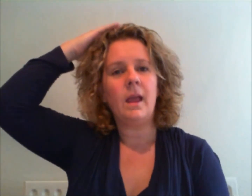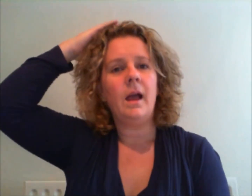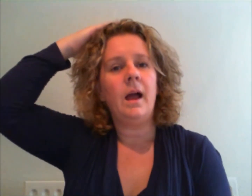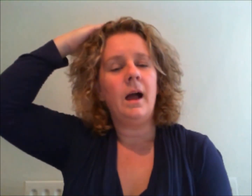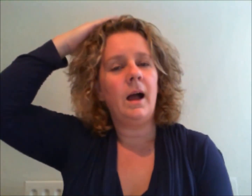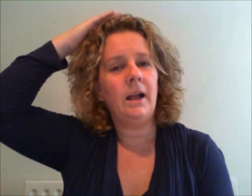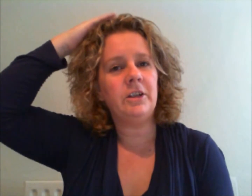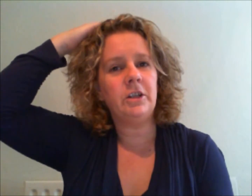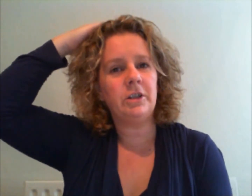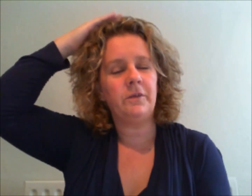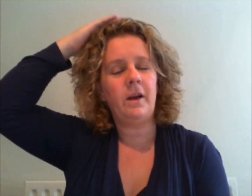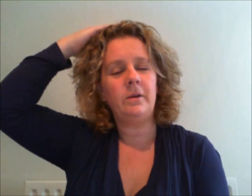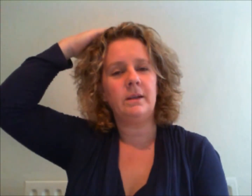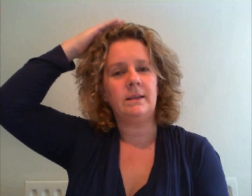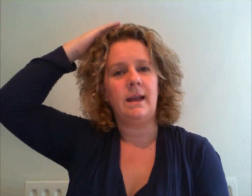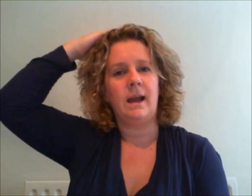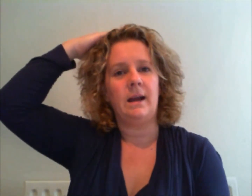I choose to focus now